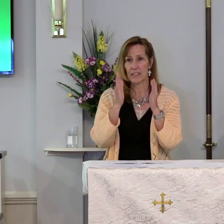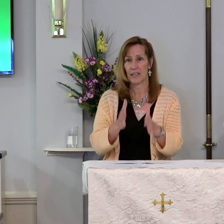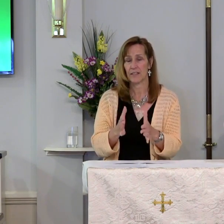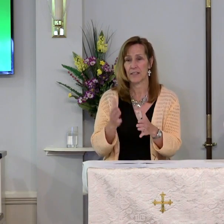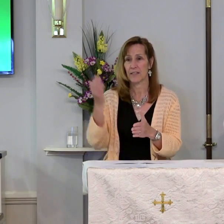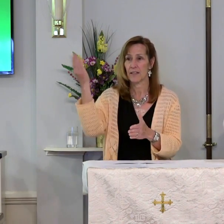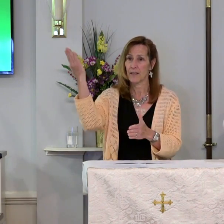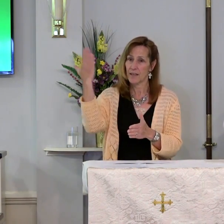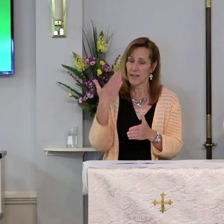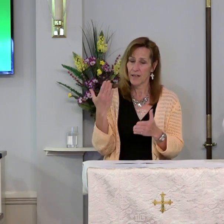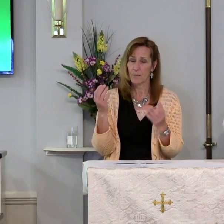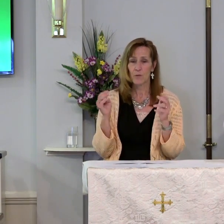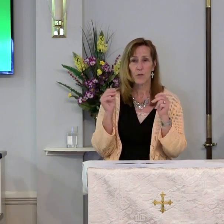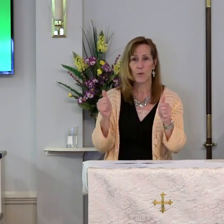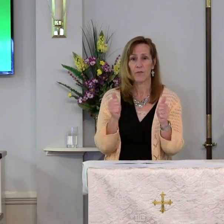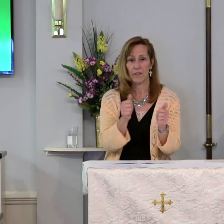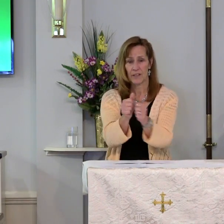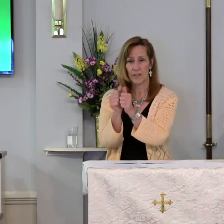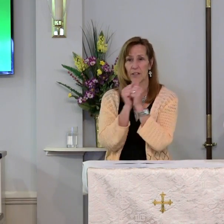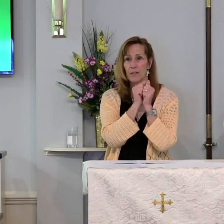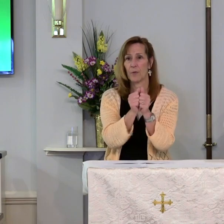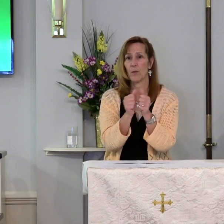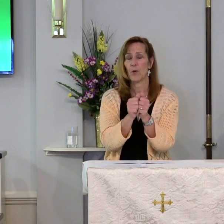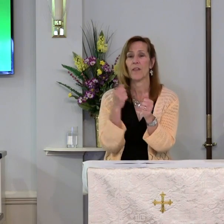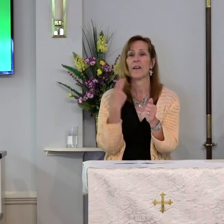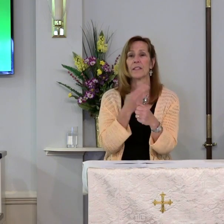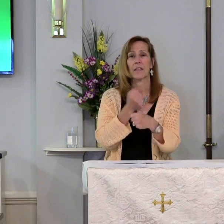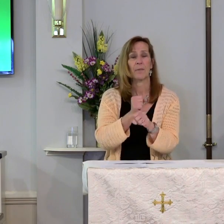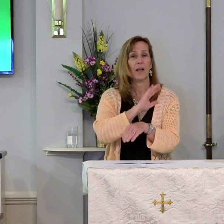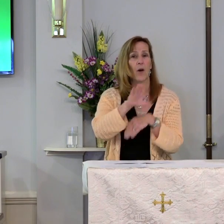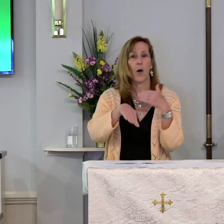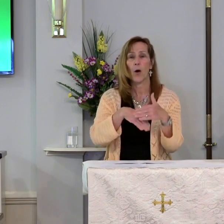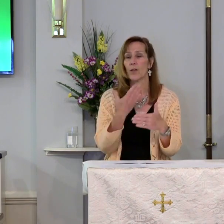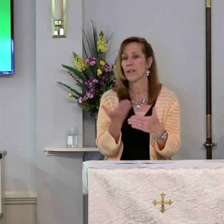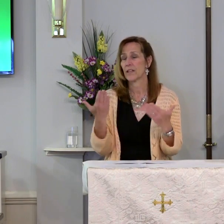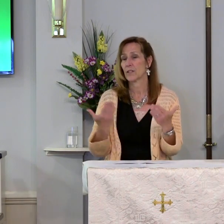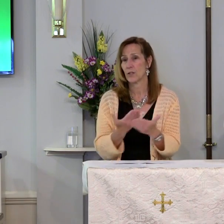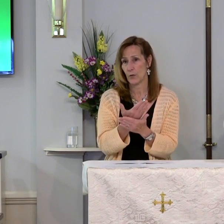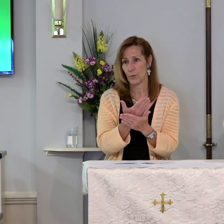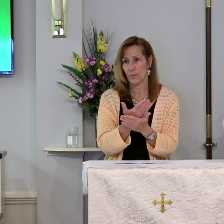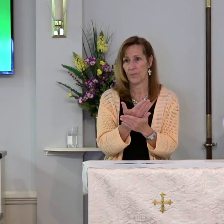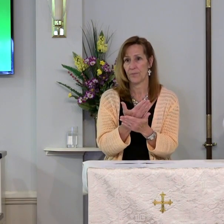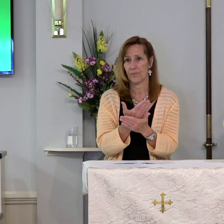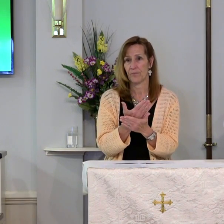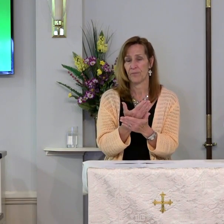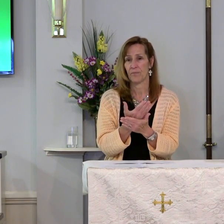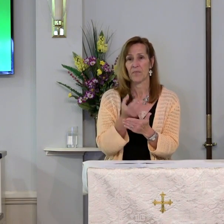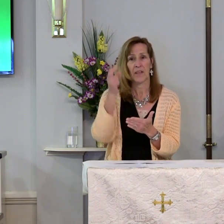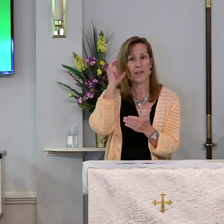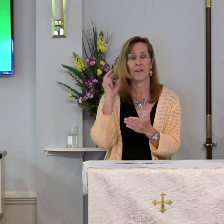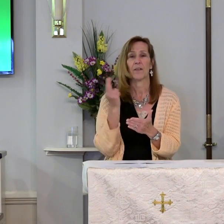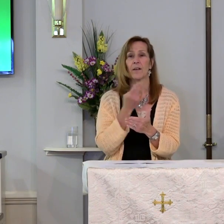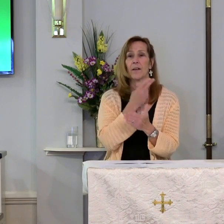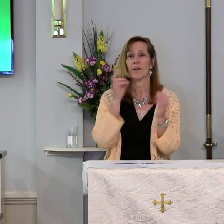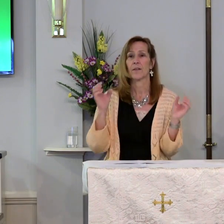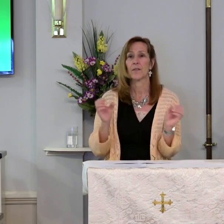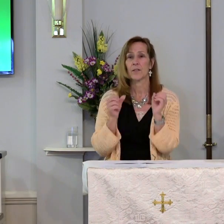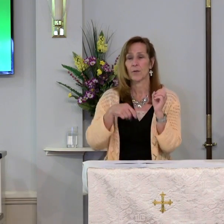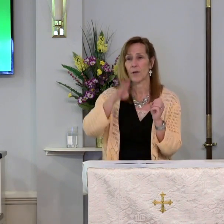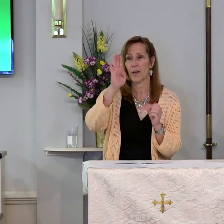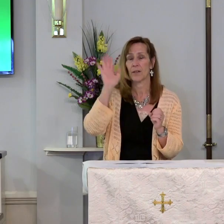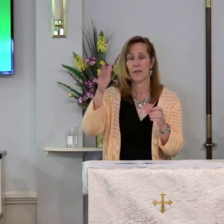Come swiftly to dwell among us and make all things new. Hear us, O God,